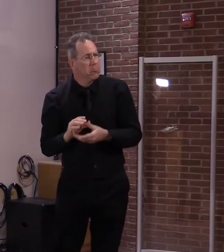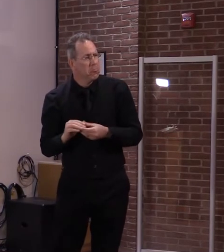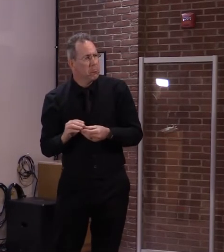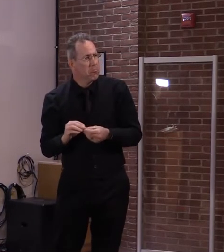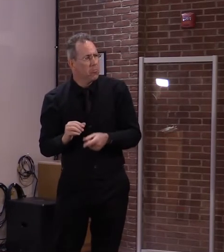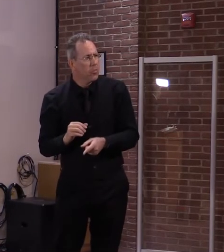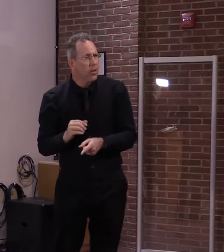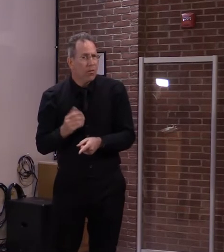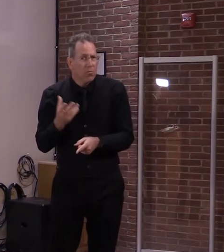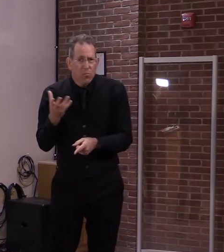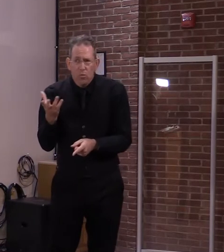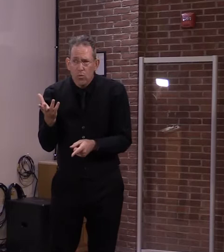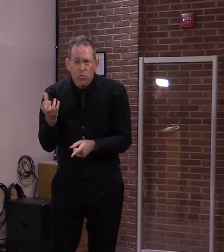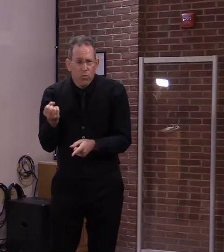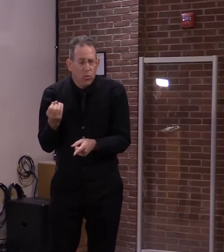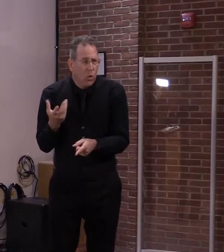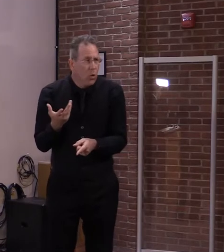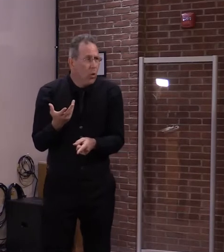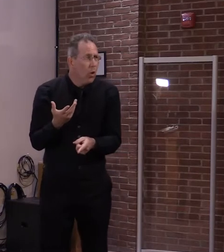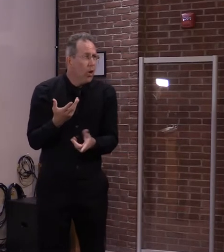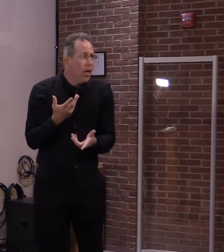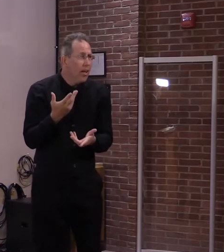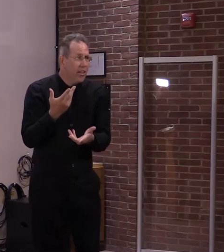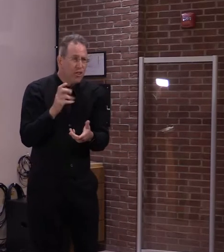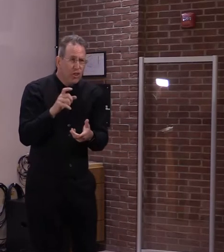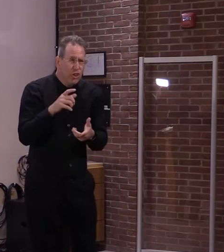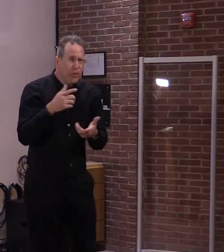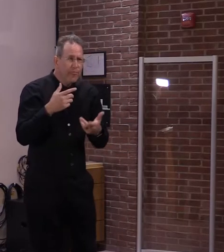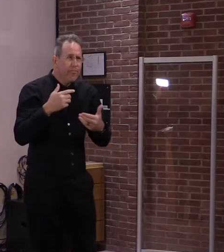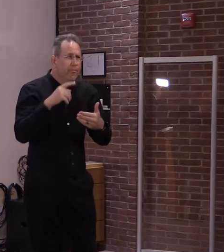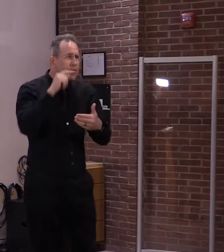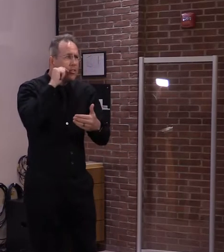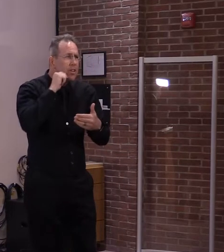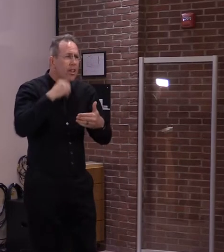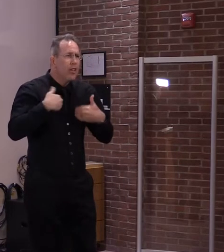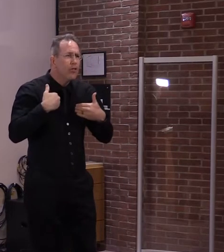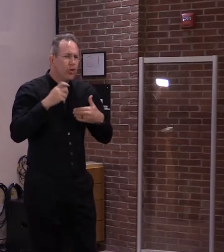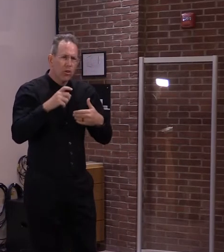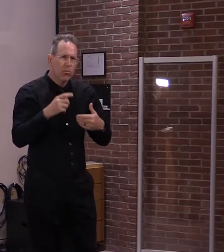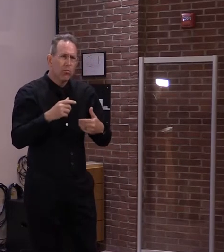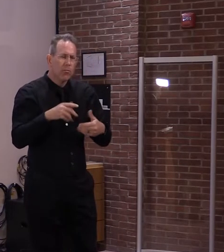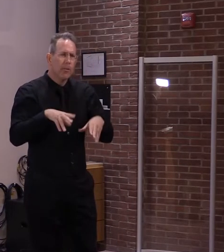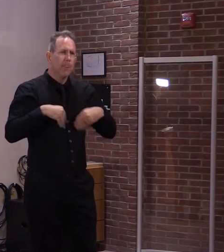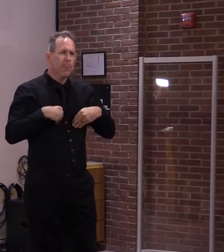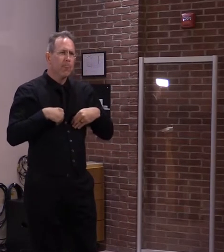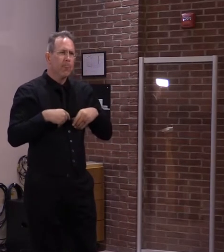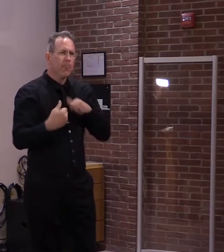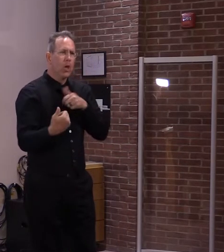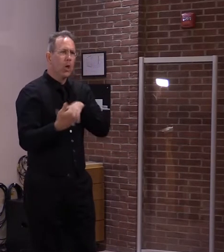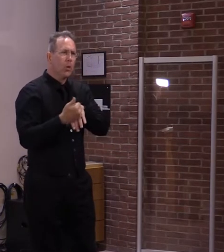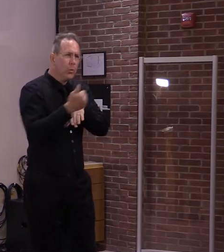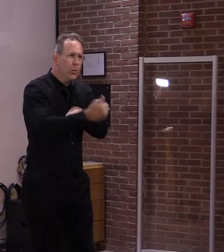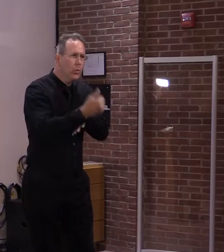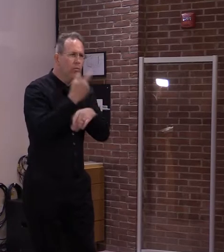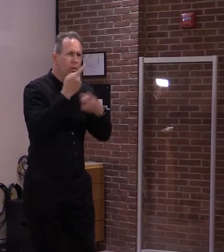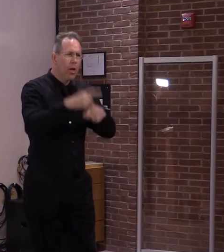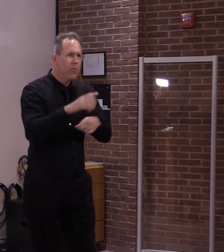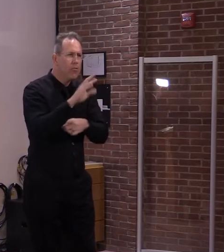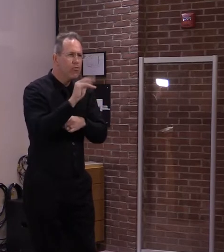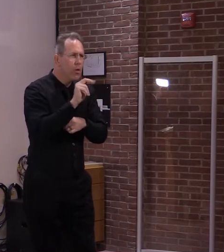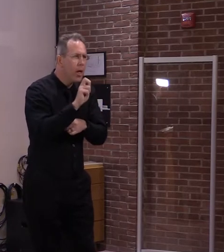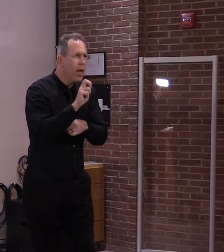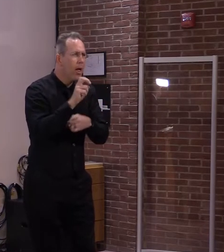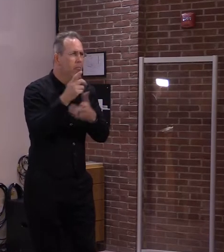you know, face charges of driving while intoxicated with death resulting or careless and negligent